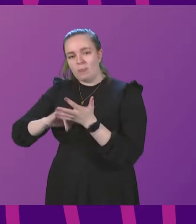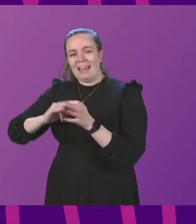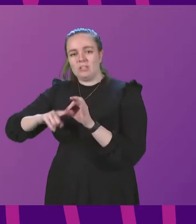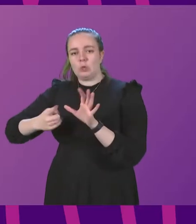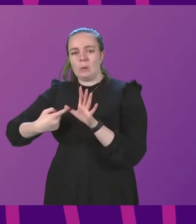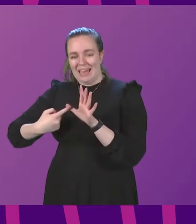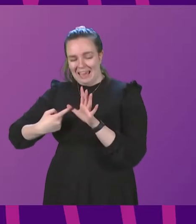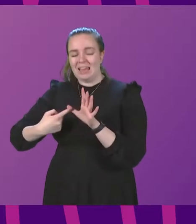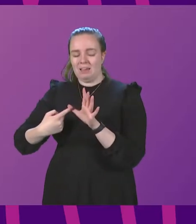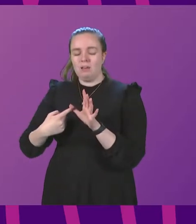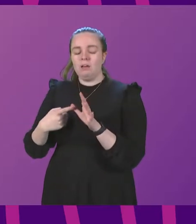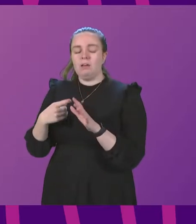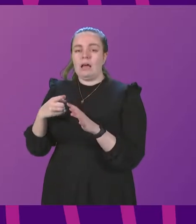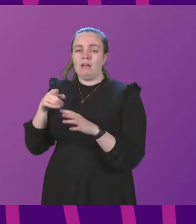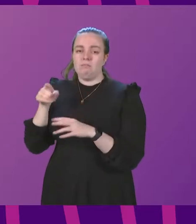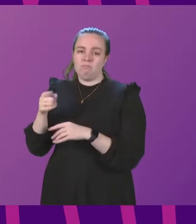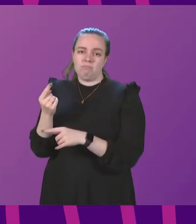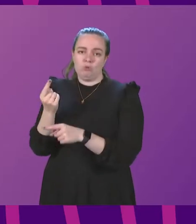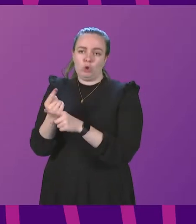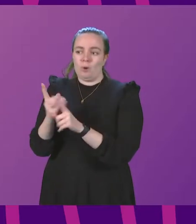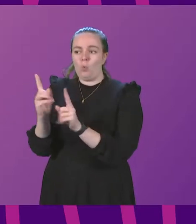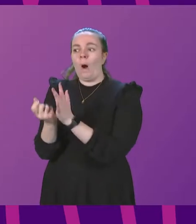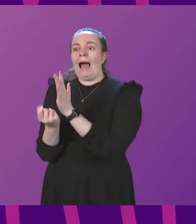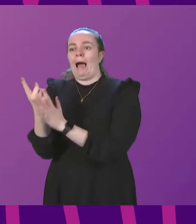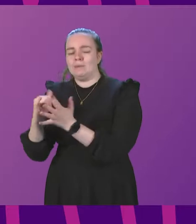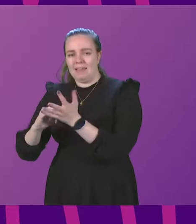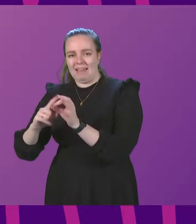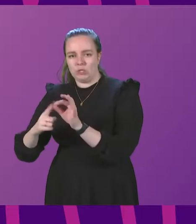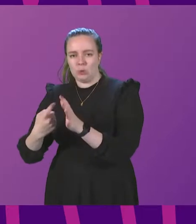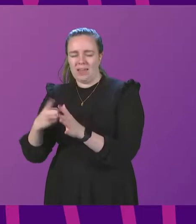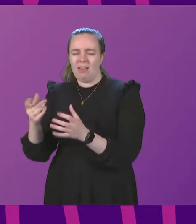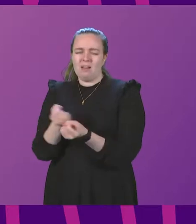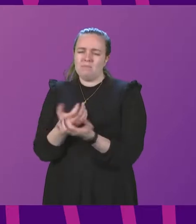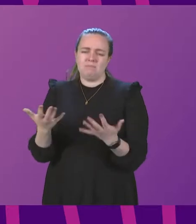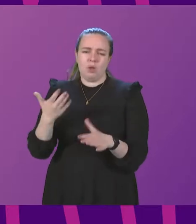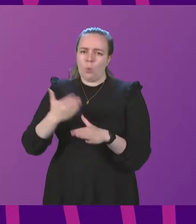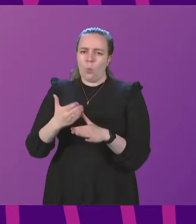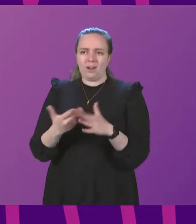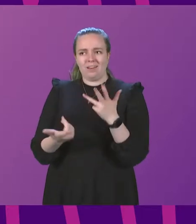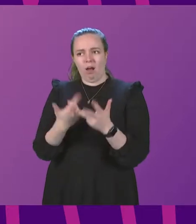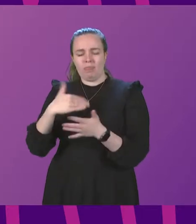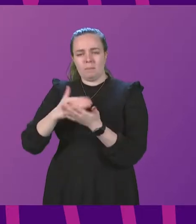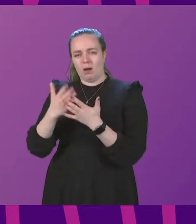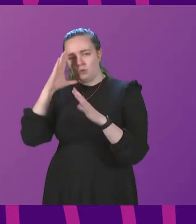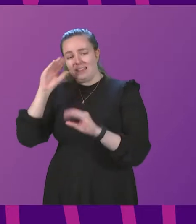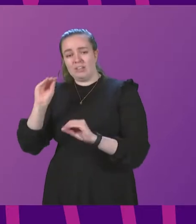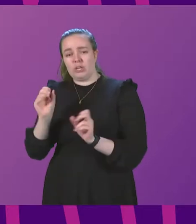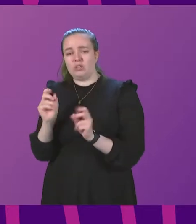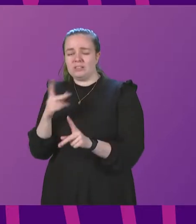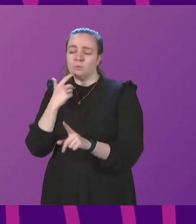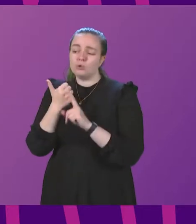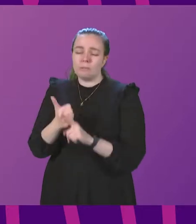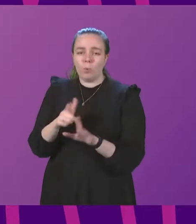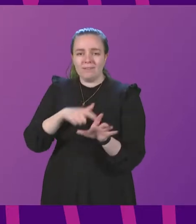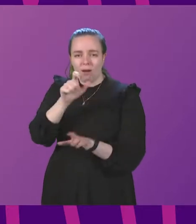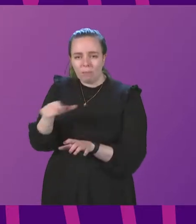and much of the coverage is around what happens in the SQA, there is a great deal of work that is going in in other parts of the education system to support our